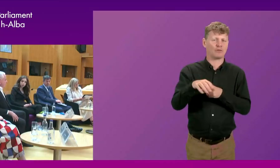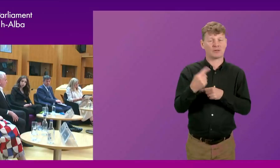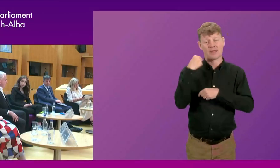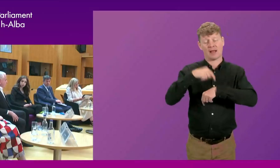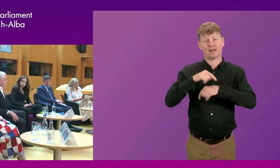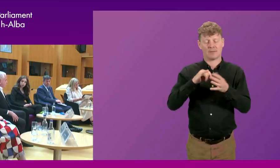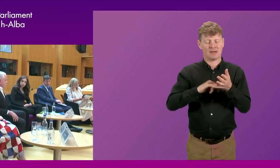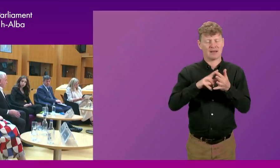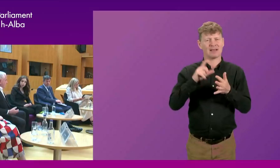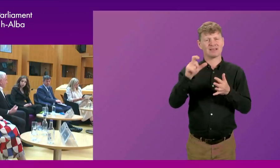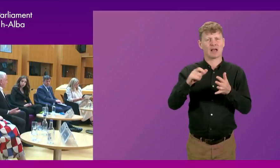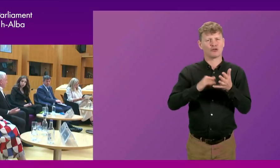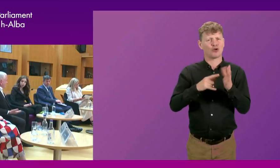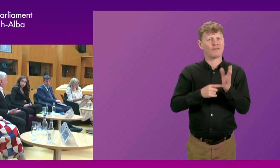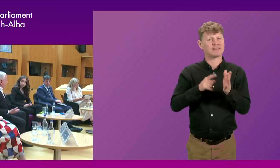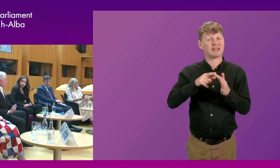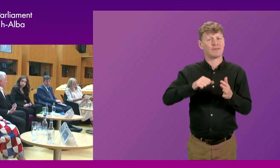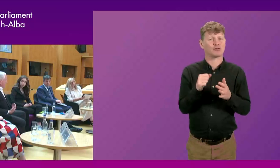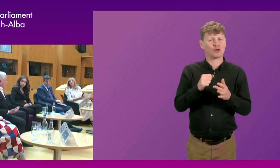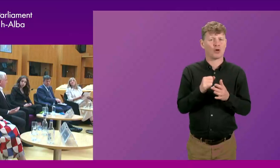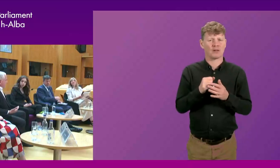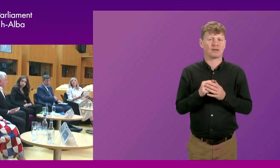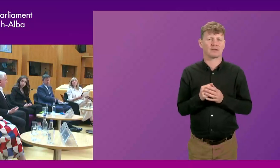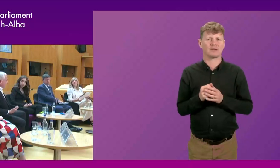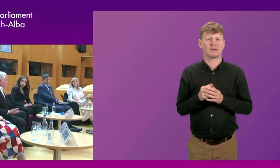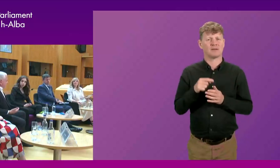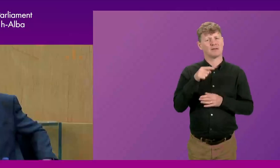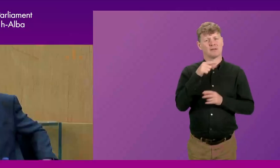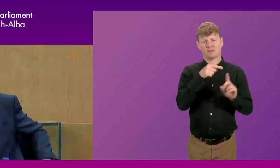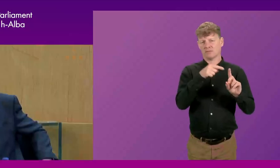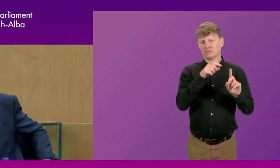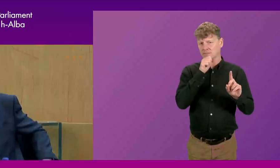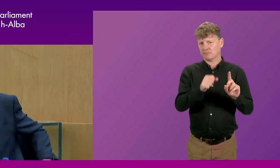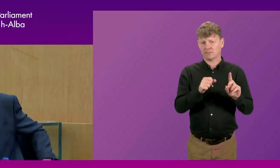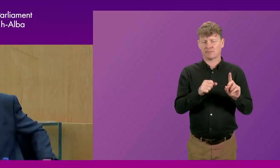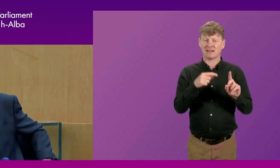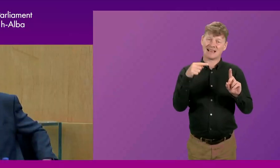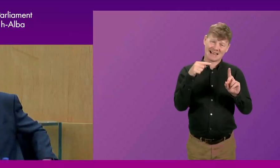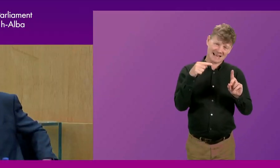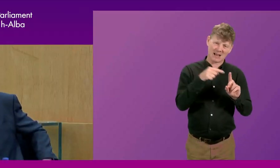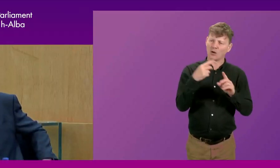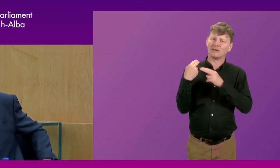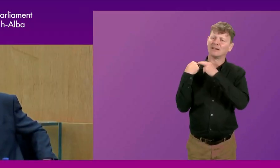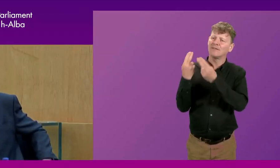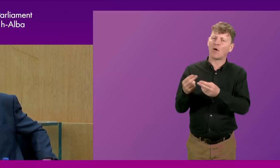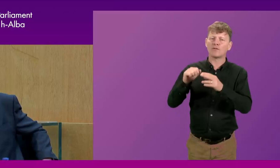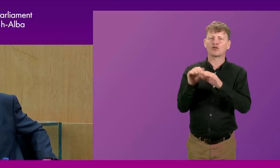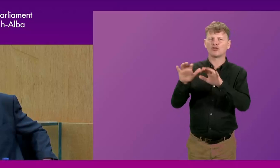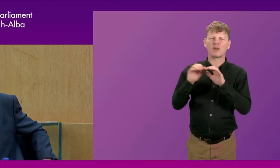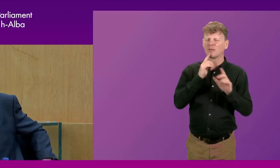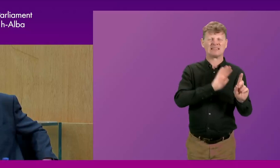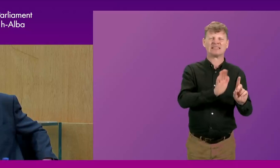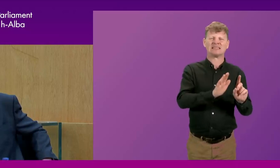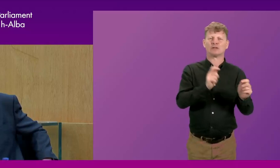the MP for the Vries of Galloway, he, or for Galloway, he, his alternative to a devolved Scottish parliament was to reorganize Scottish